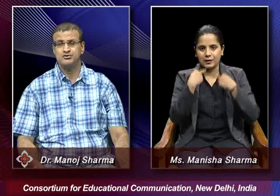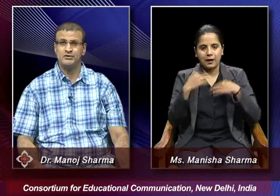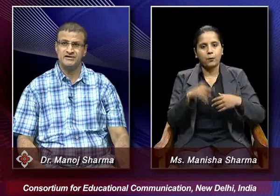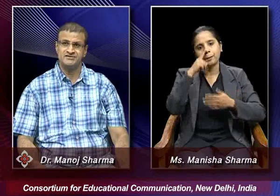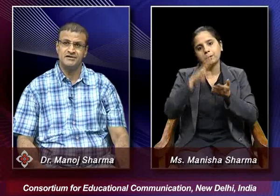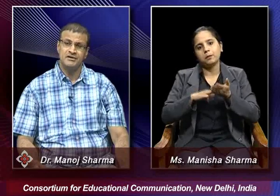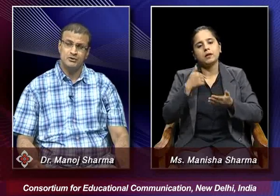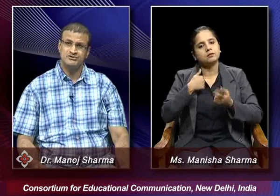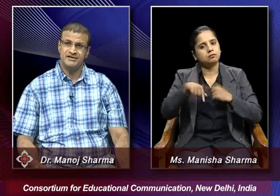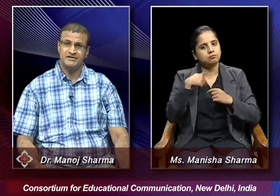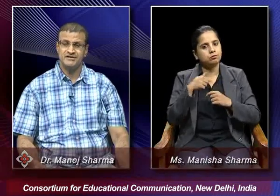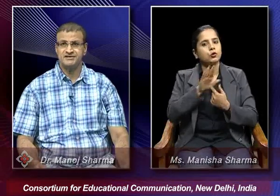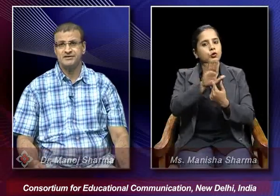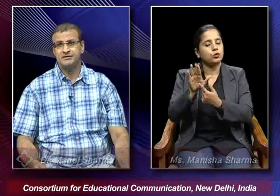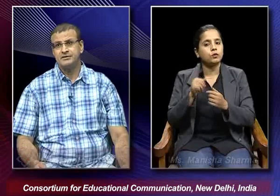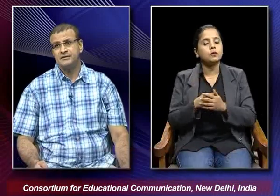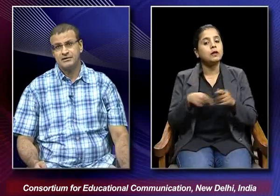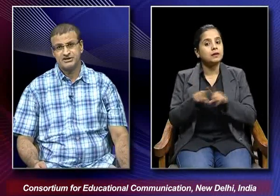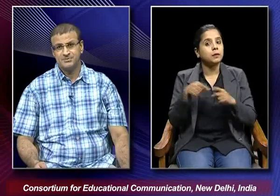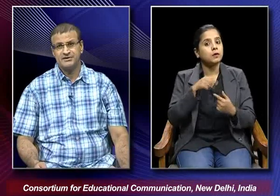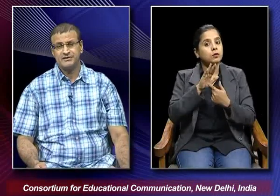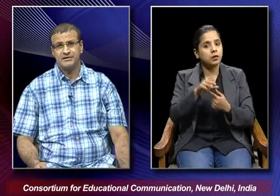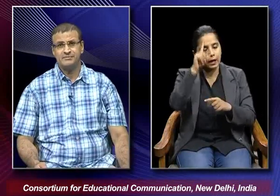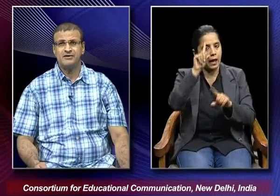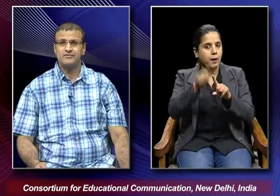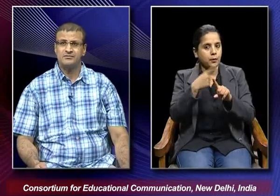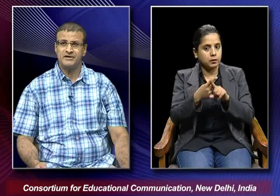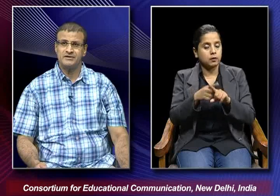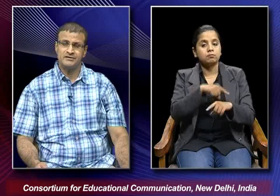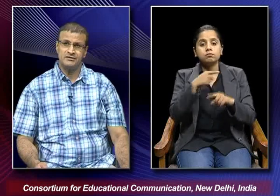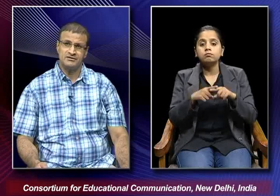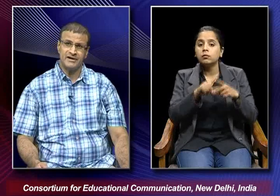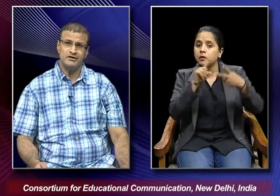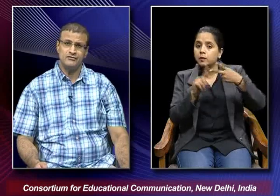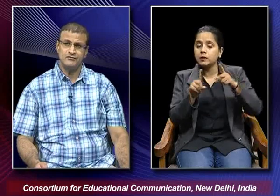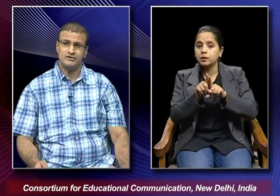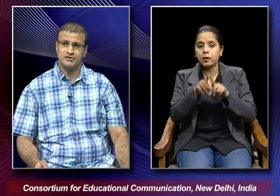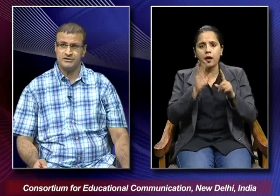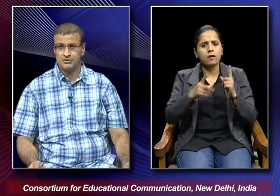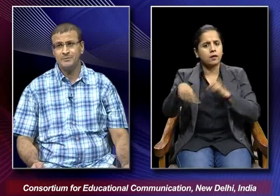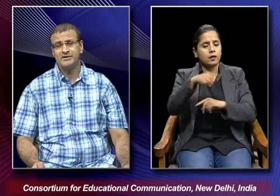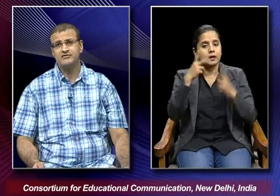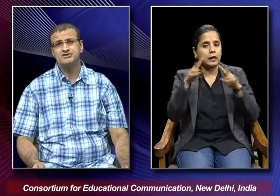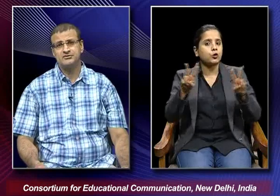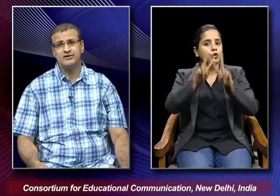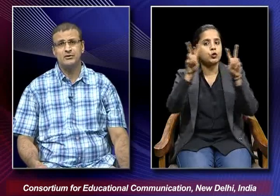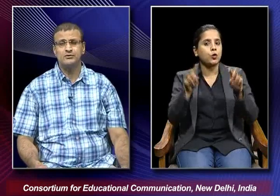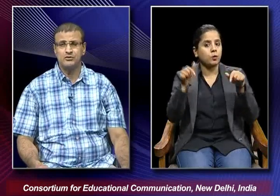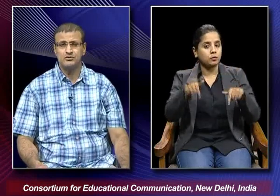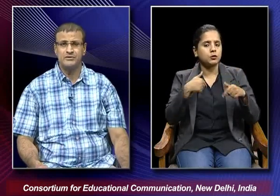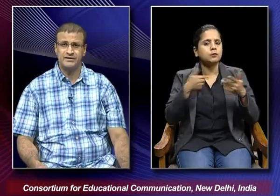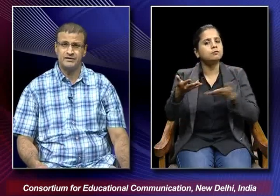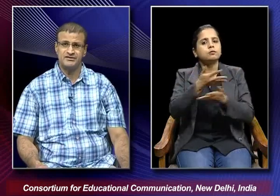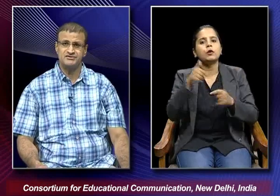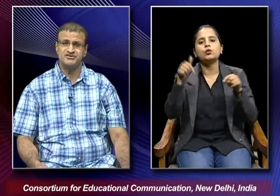us who is there as an expert and apart from that the kind of topic which we are going to